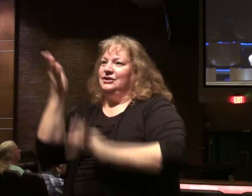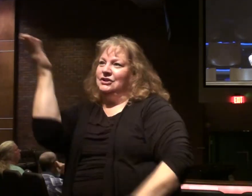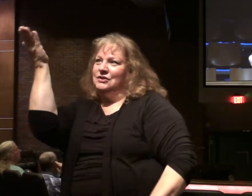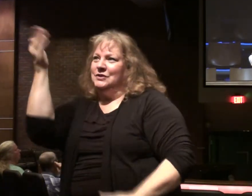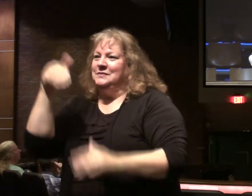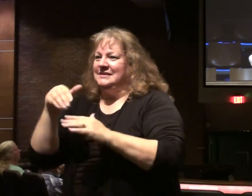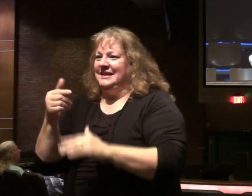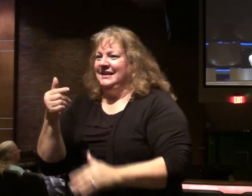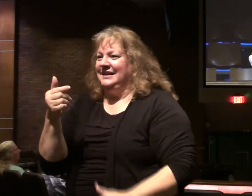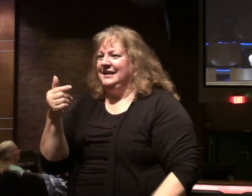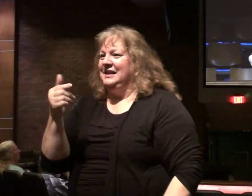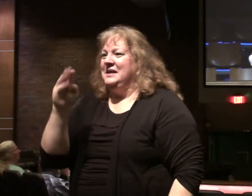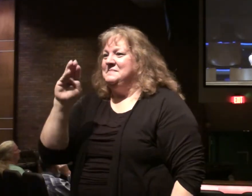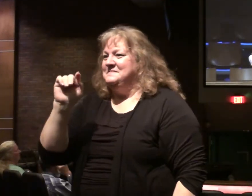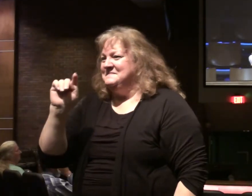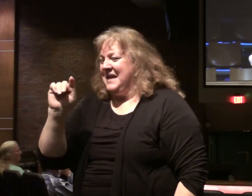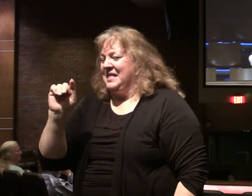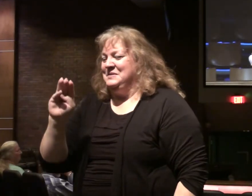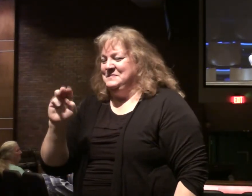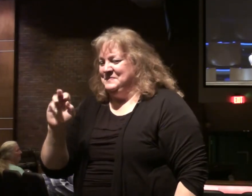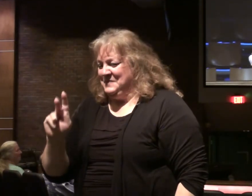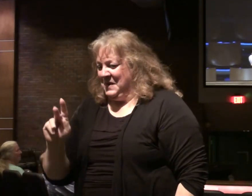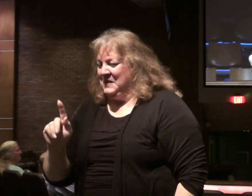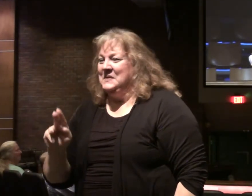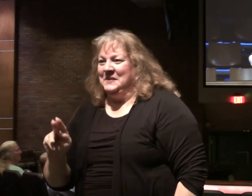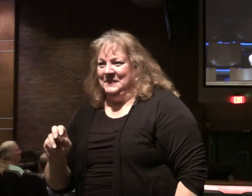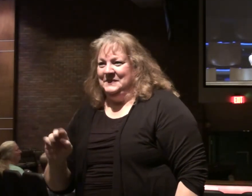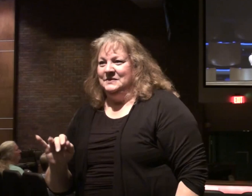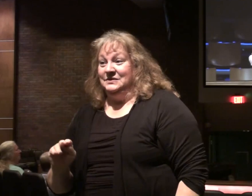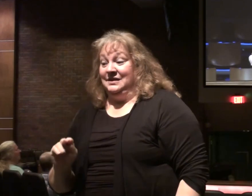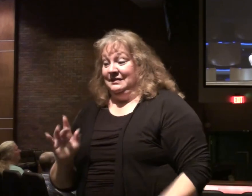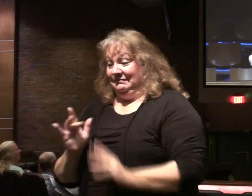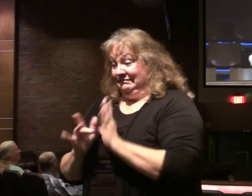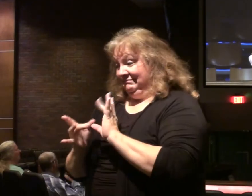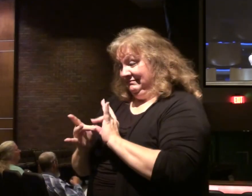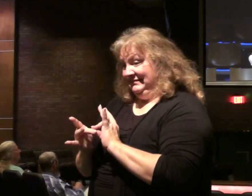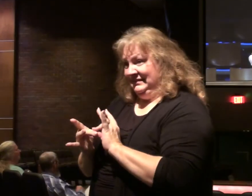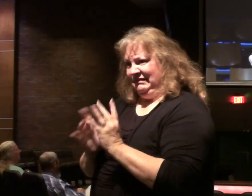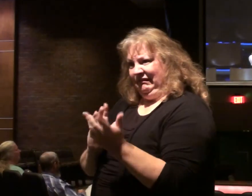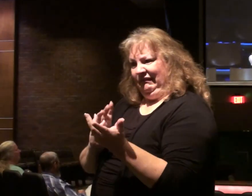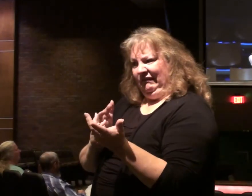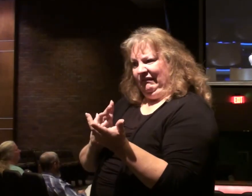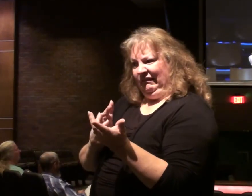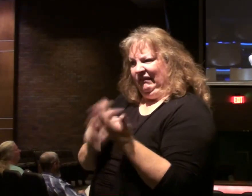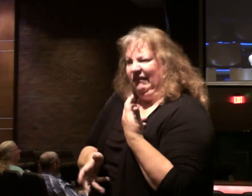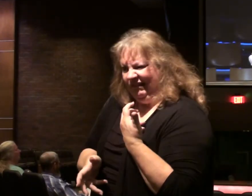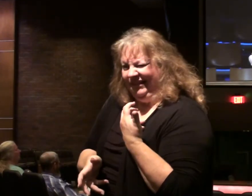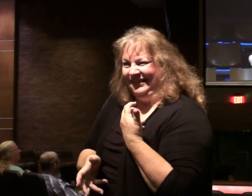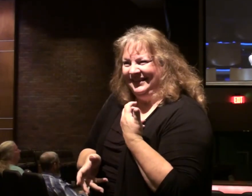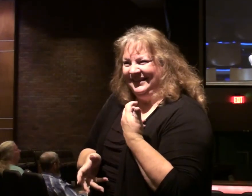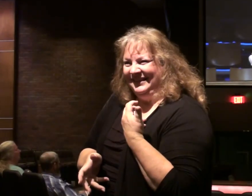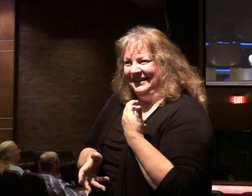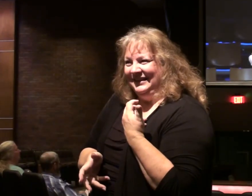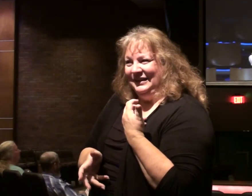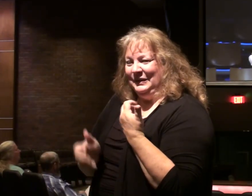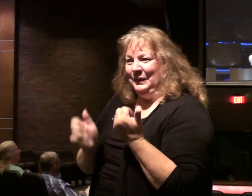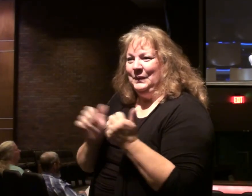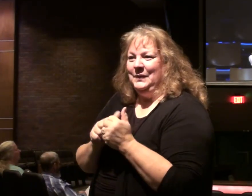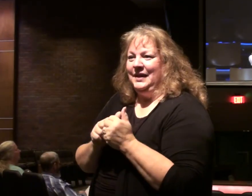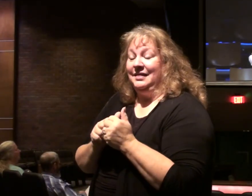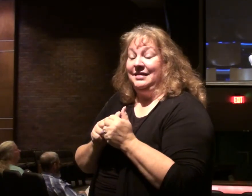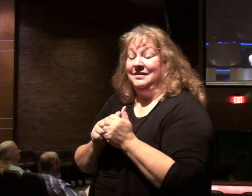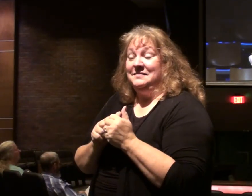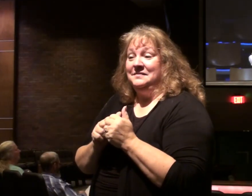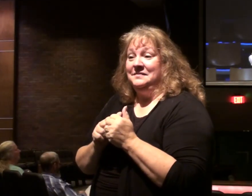sermons in the Gospels. Because what Christ is going to say doesn't fit in with a lot of pragmatic,